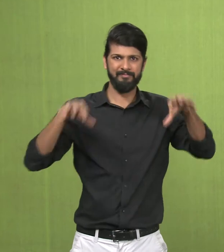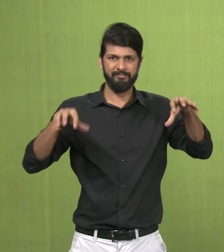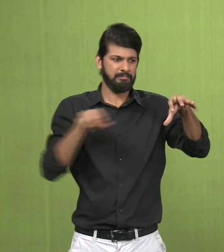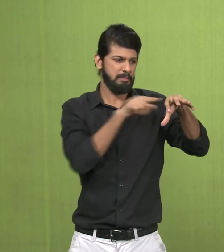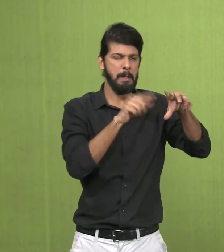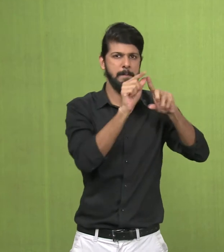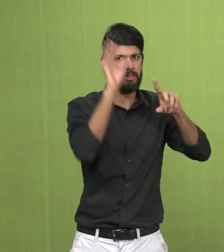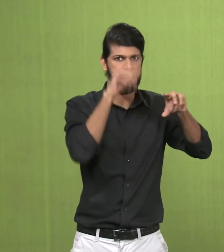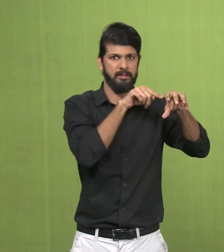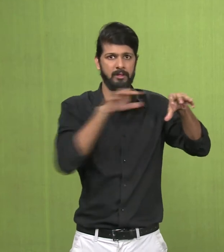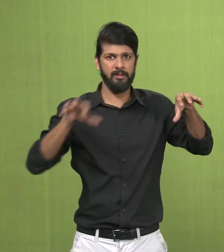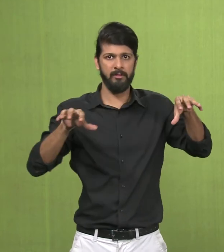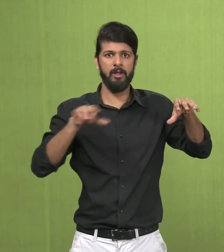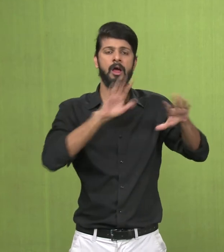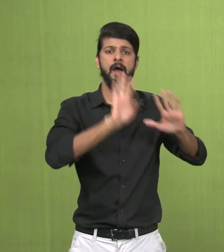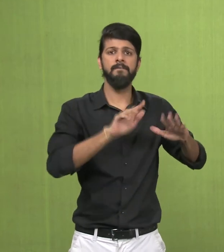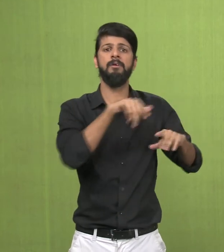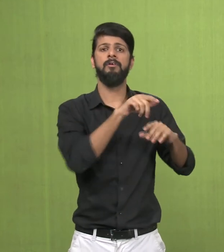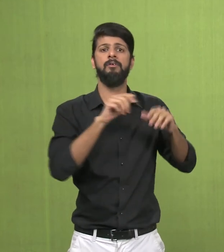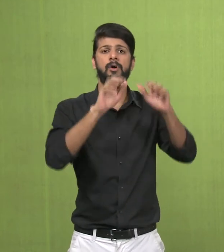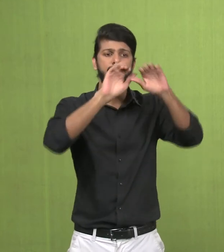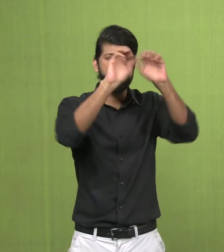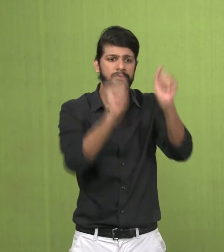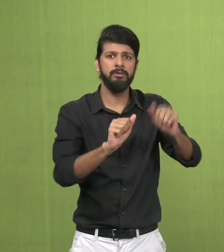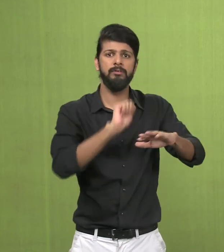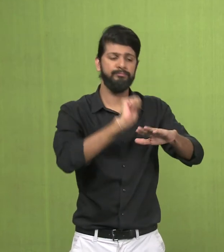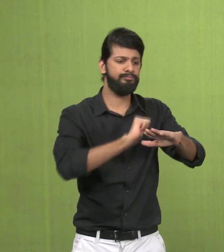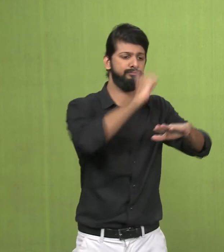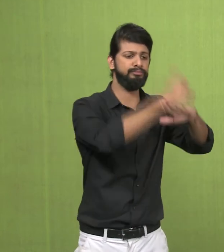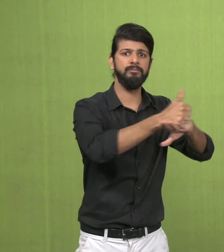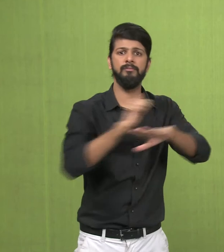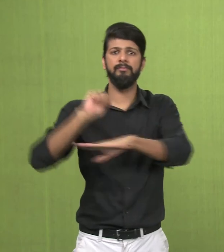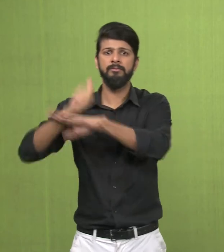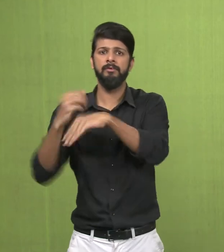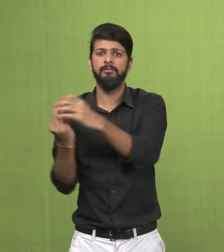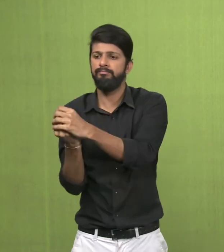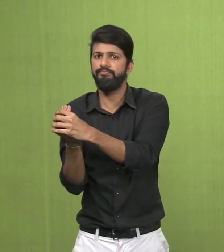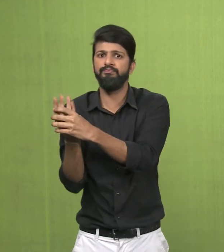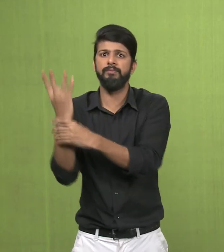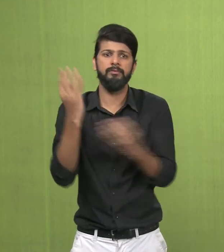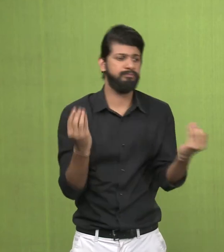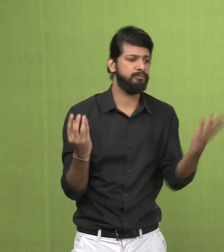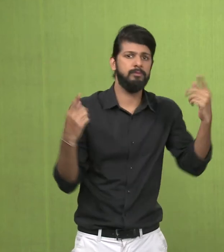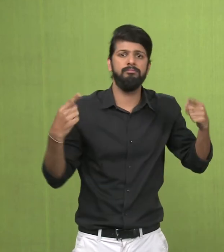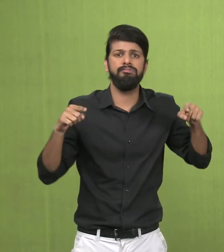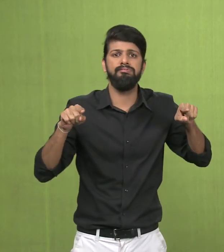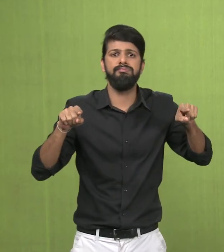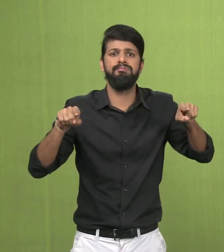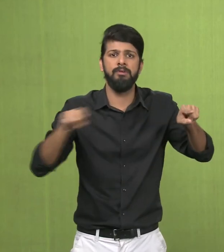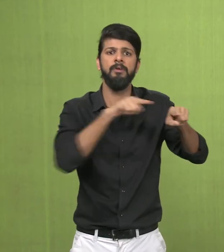These two cities were the primary cities where sculpture, artwork developed and